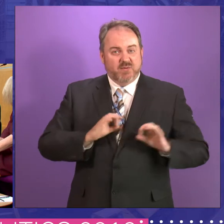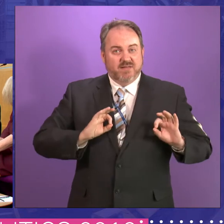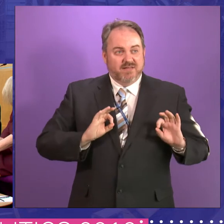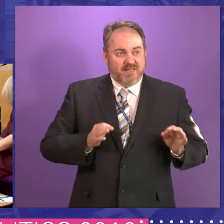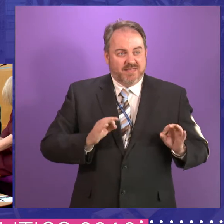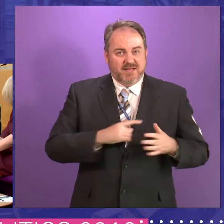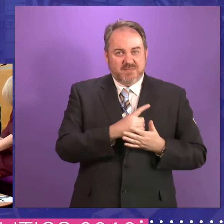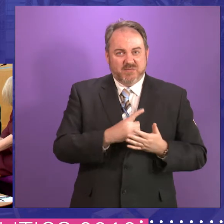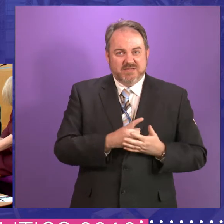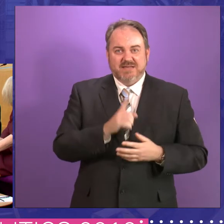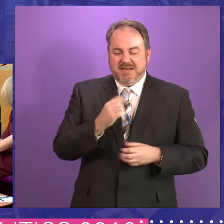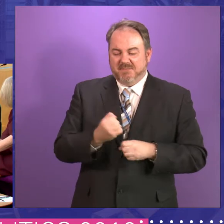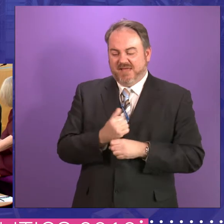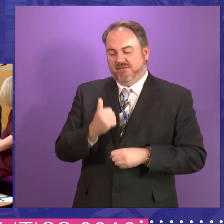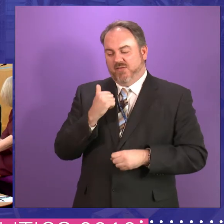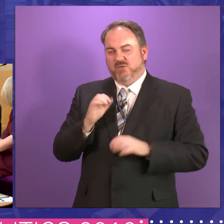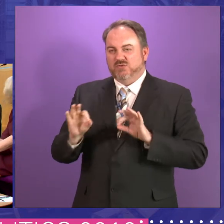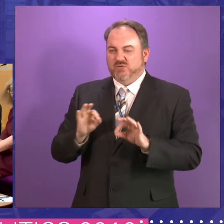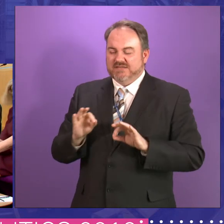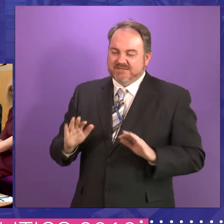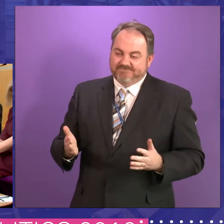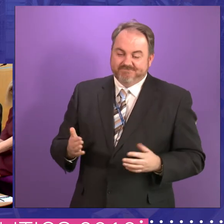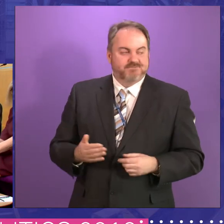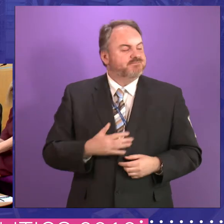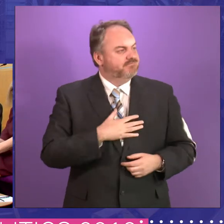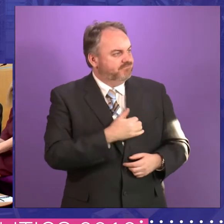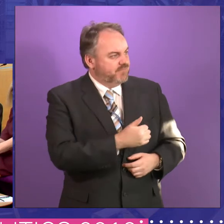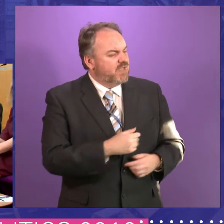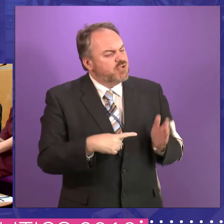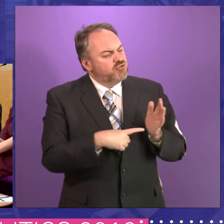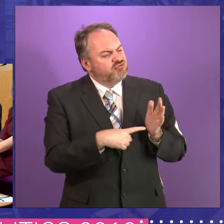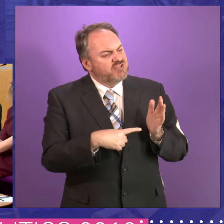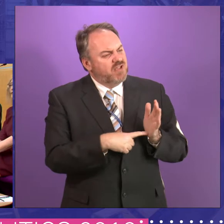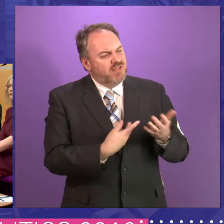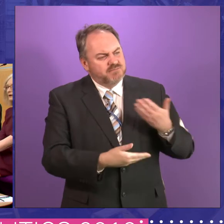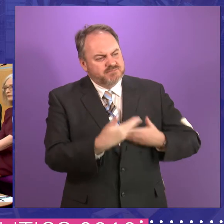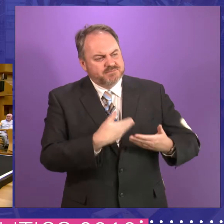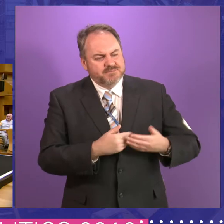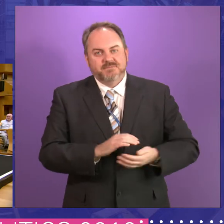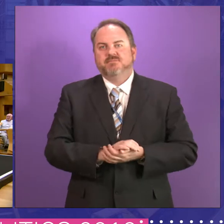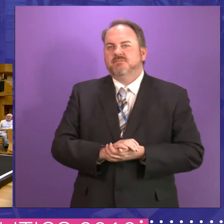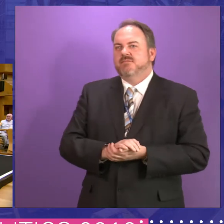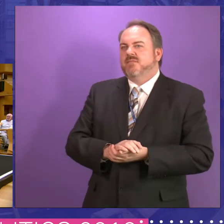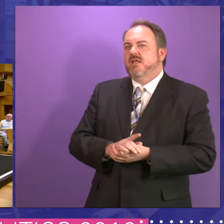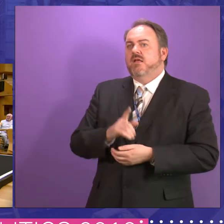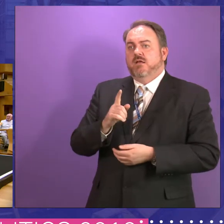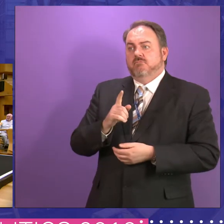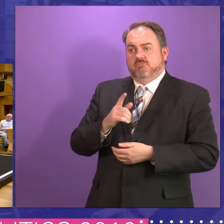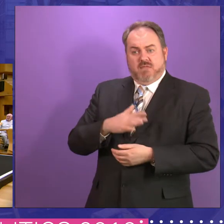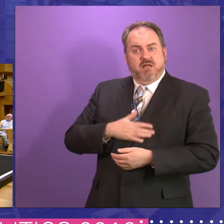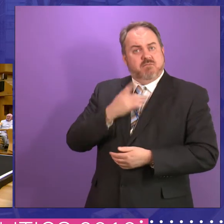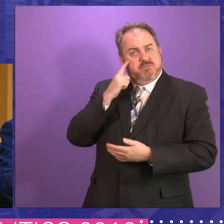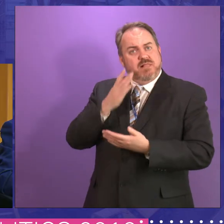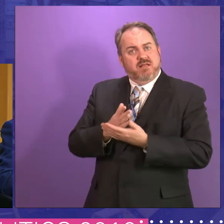to, to, to, to make the choices it did make. Tricia, it's a year. I think there's been a lot of really fine achievements by the Scottish